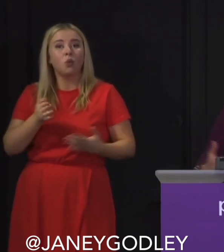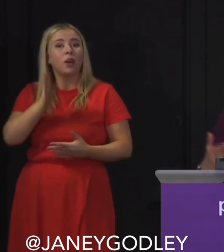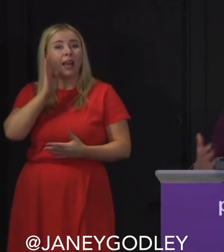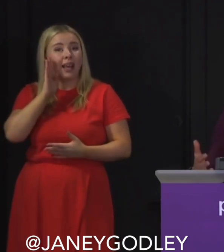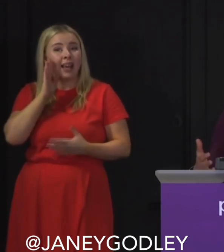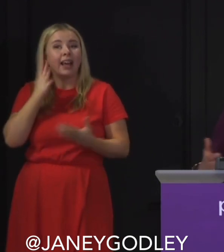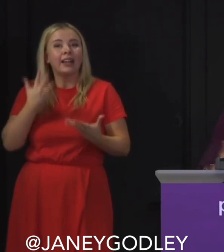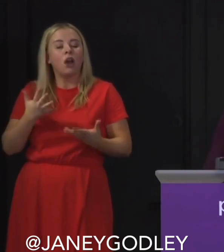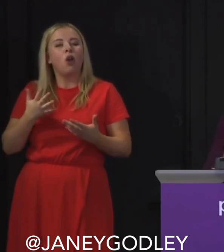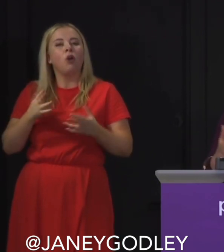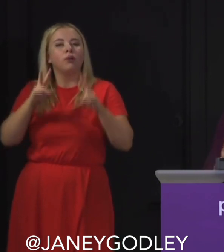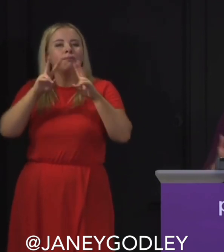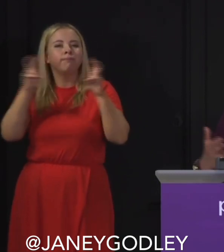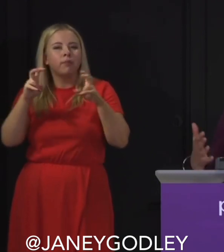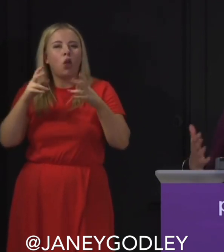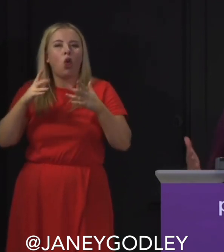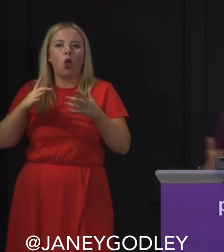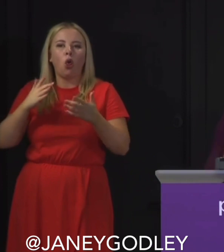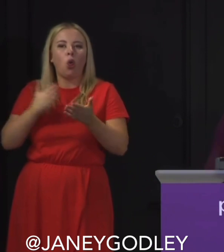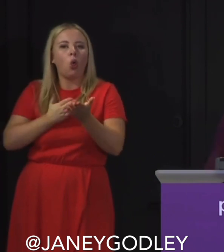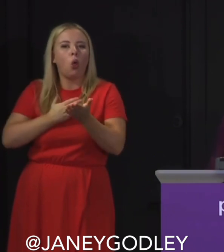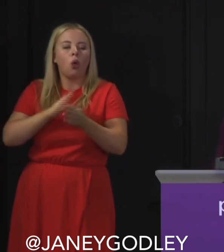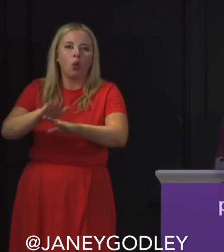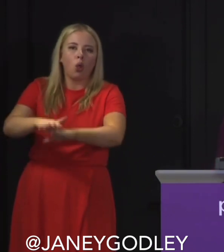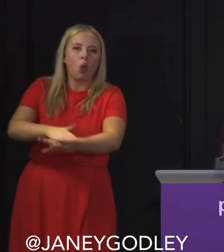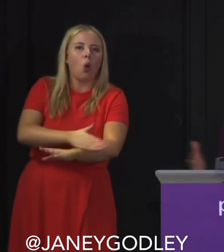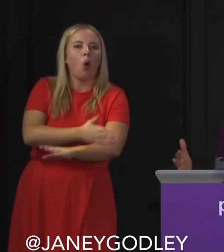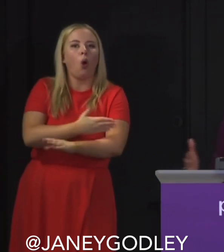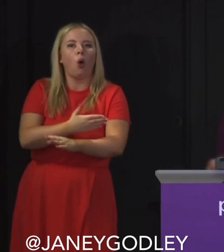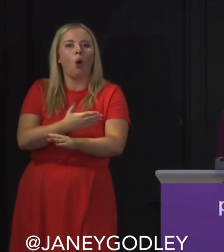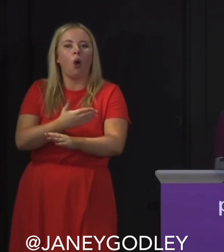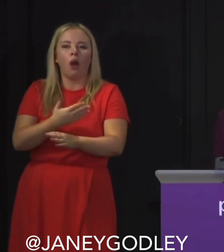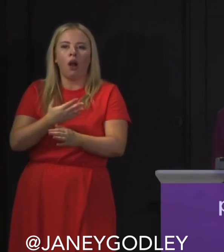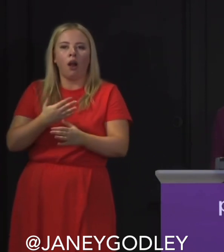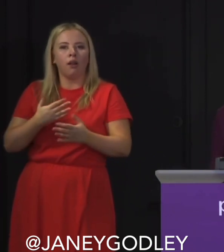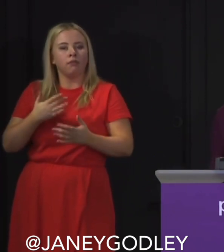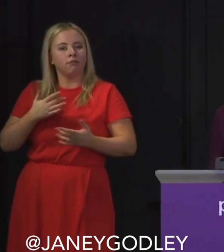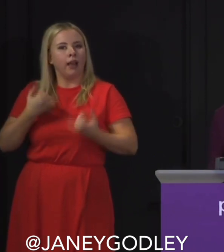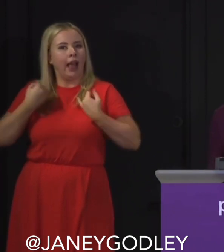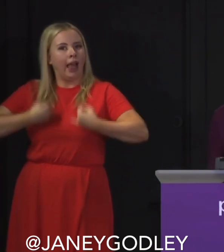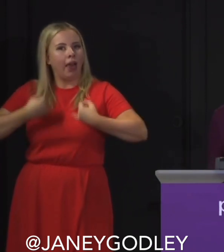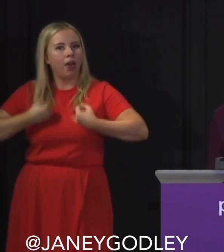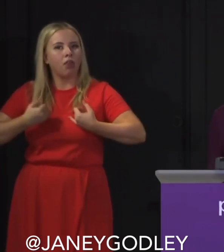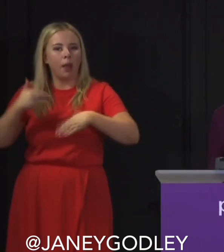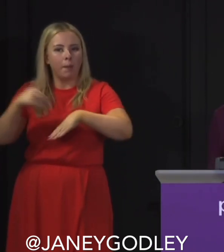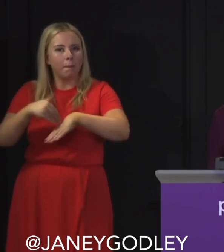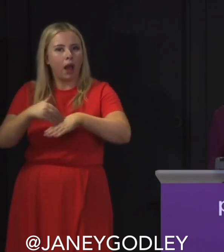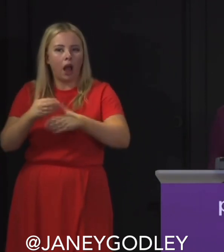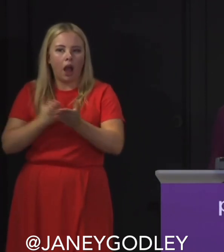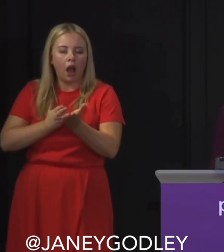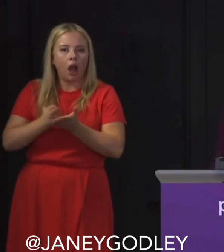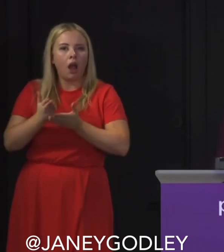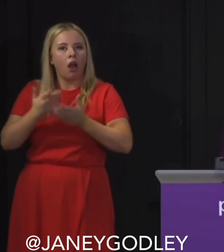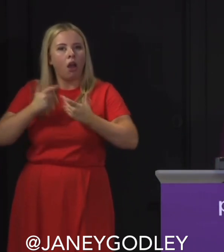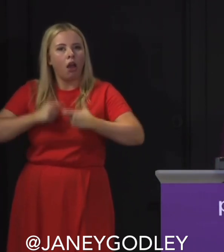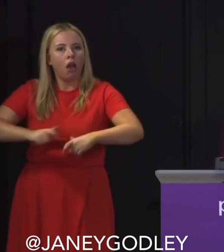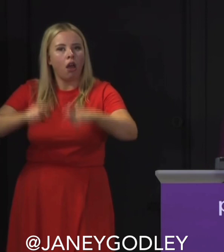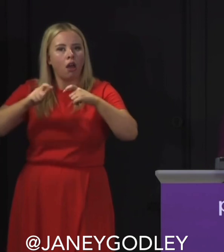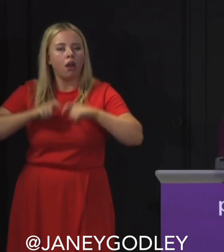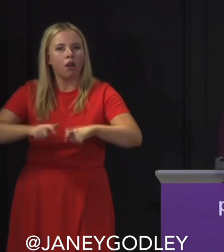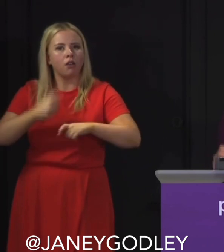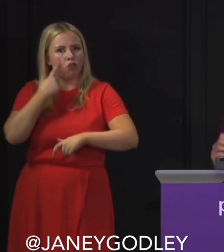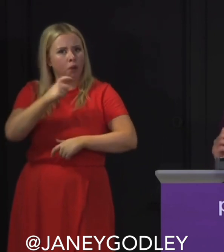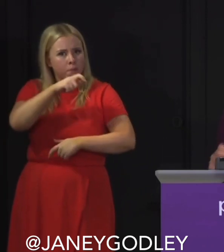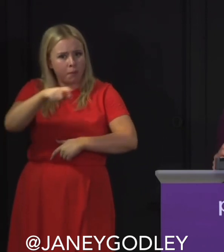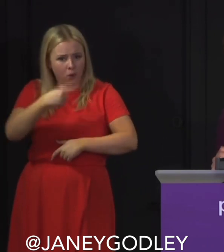whole lot of yous. I've had it up to my eyes with everybody blaming the students. I mean it's happening to the students in England but we're not allowed to talk about that. We've just to talk